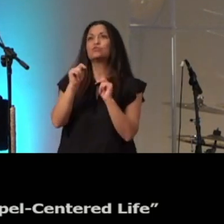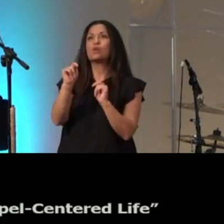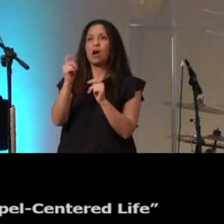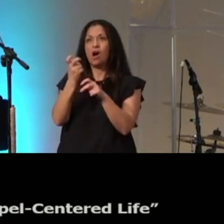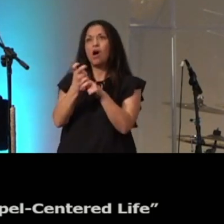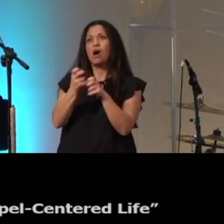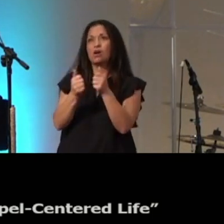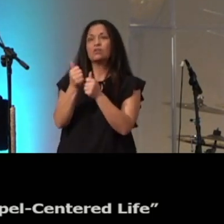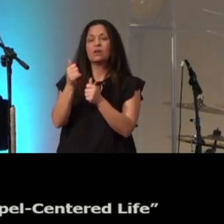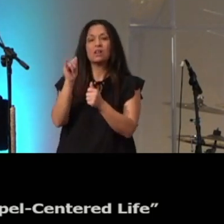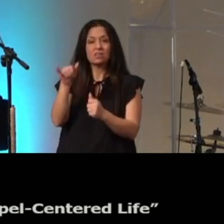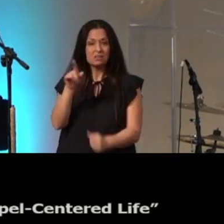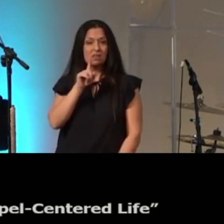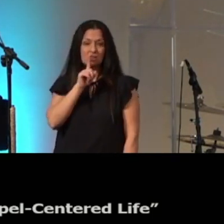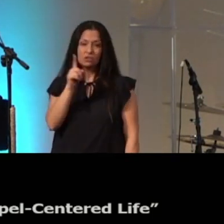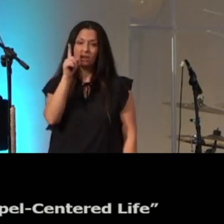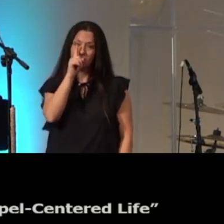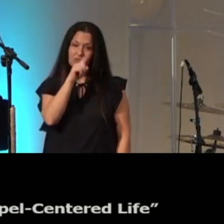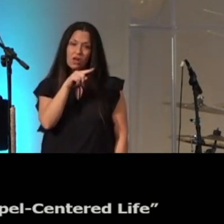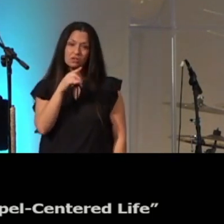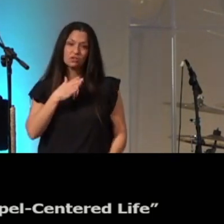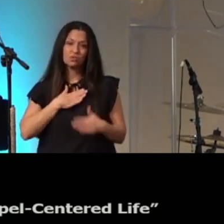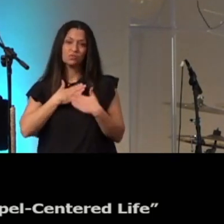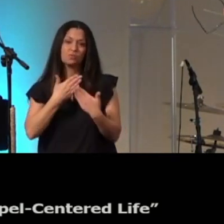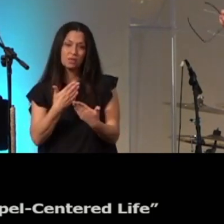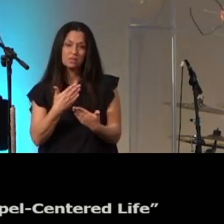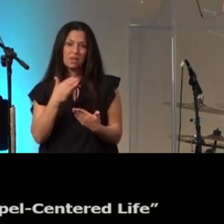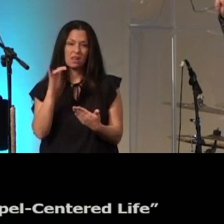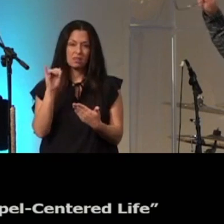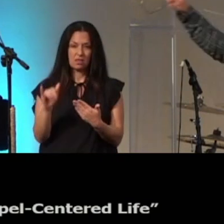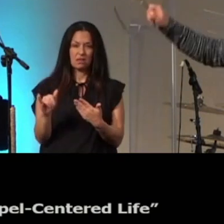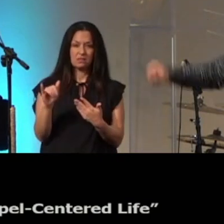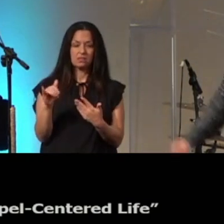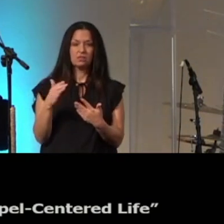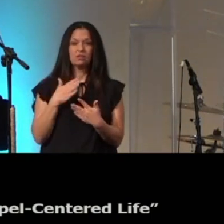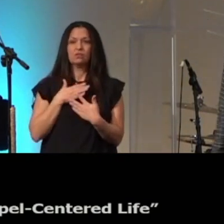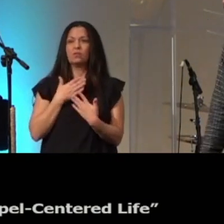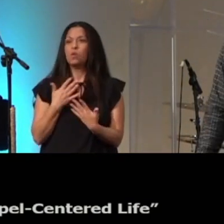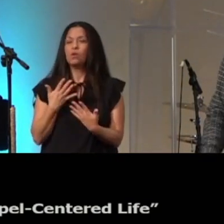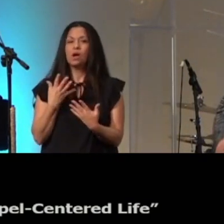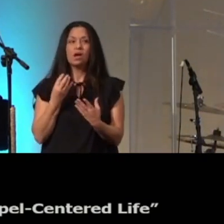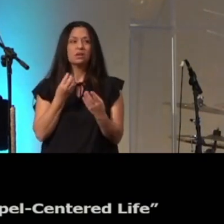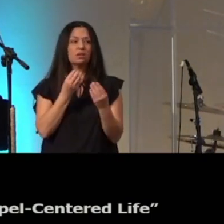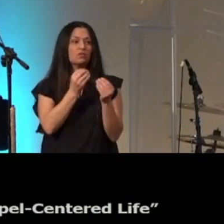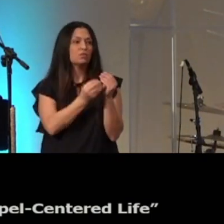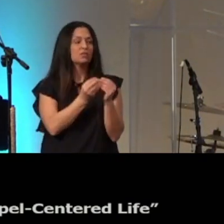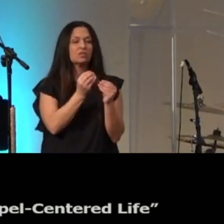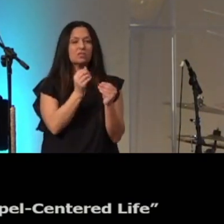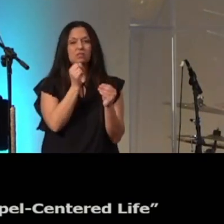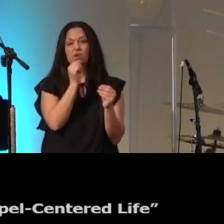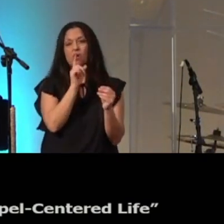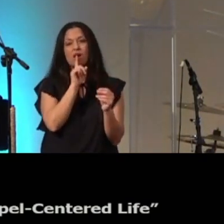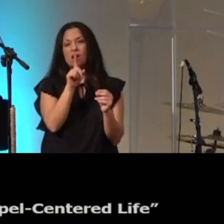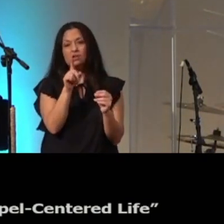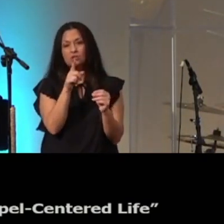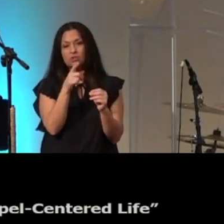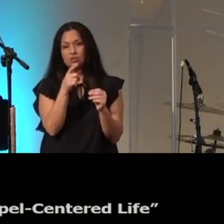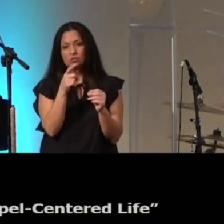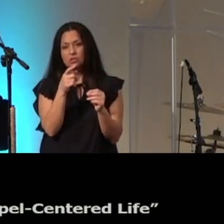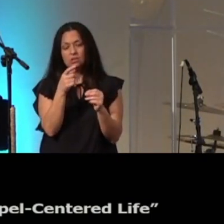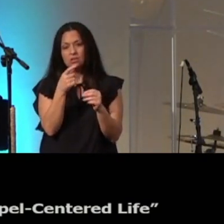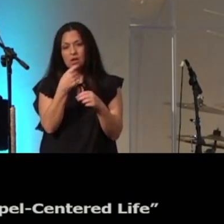repentance those conditions of remorse and resolution don't actually produce